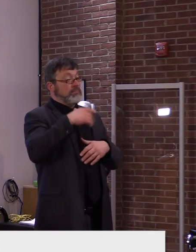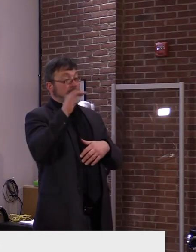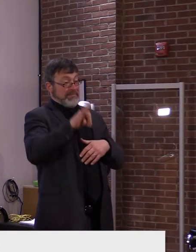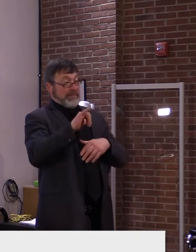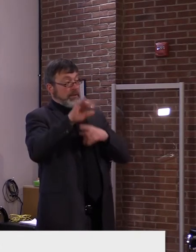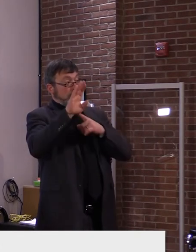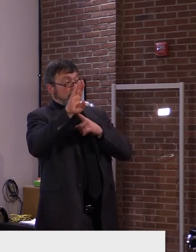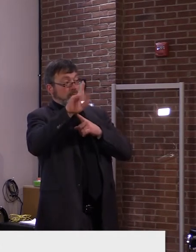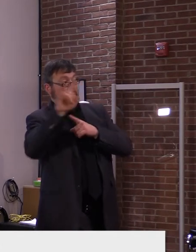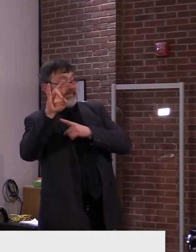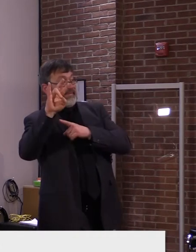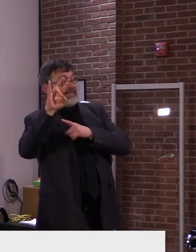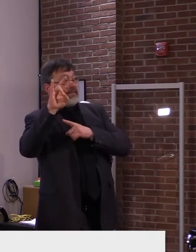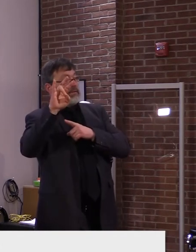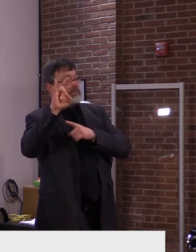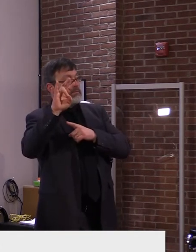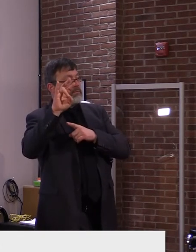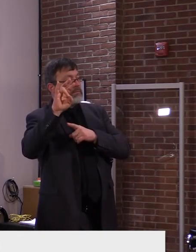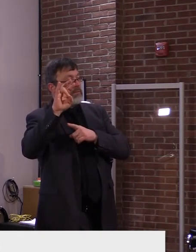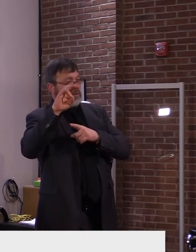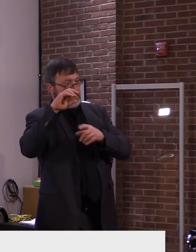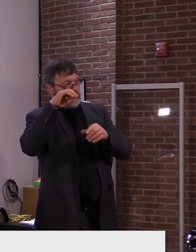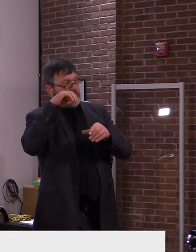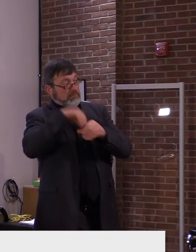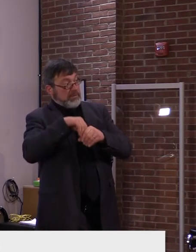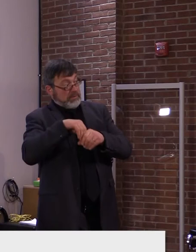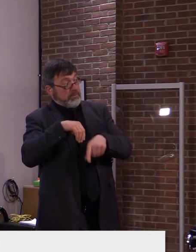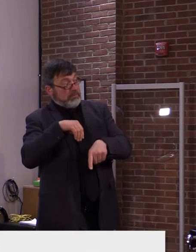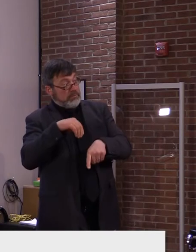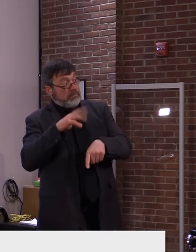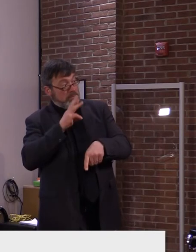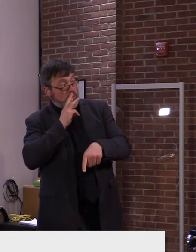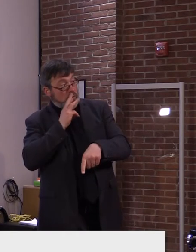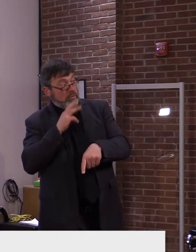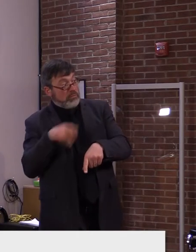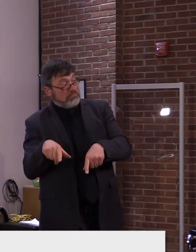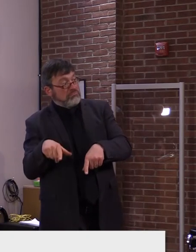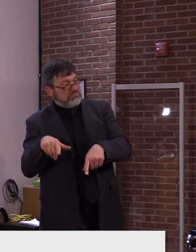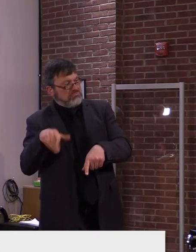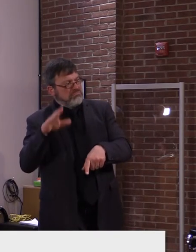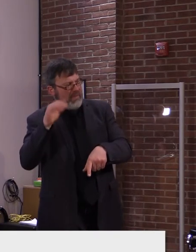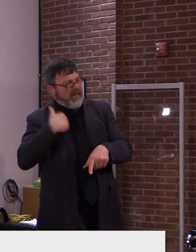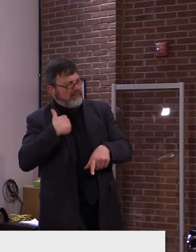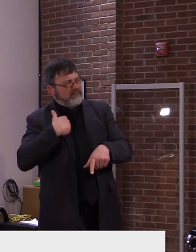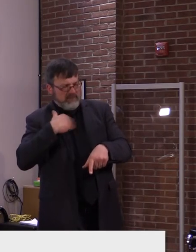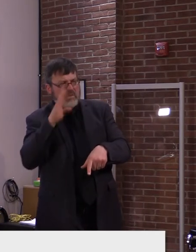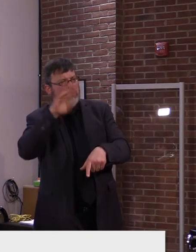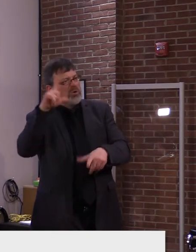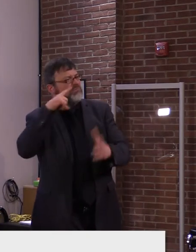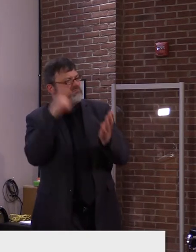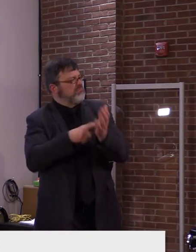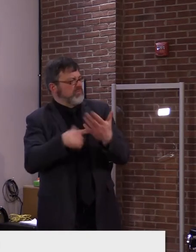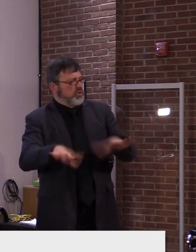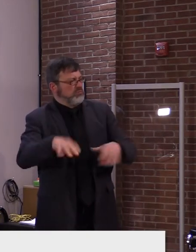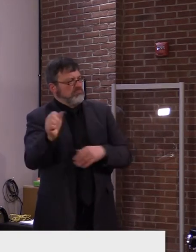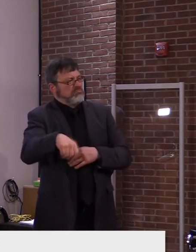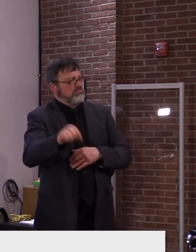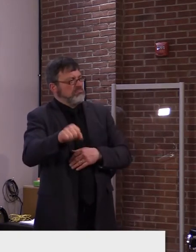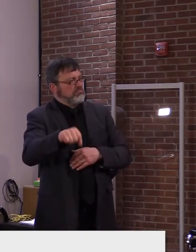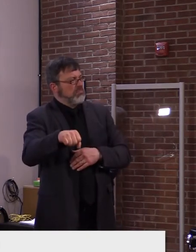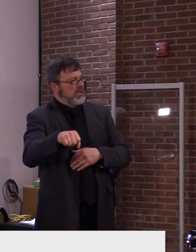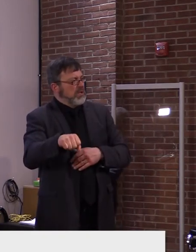subsequent genome sequencing specimens have shown the variant, but I will say we still have more to test.